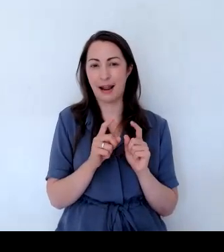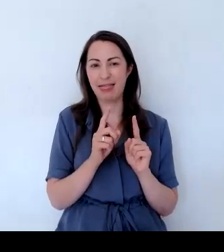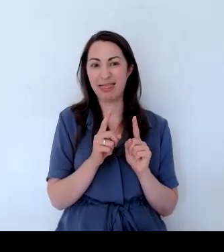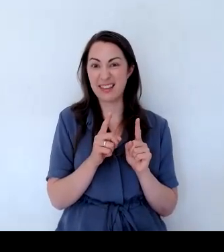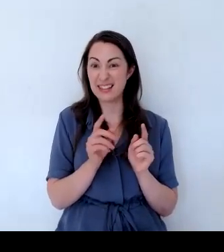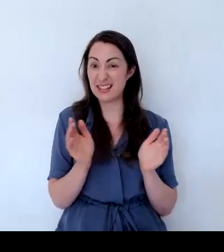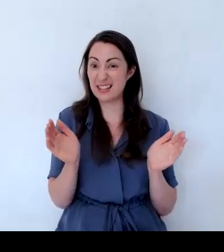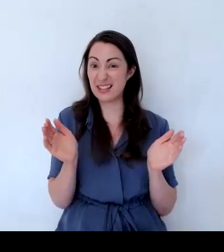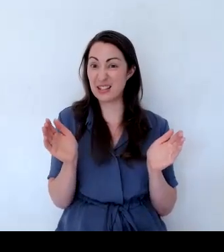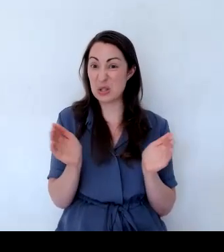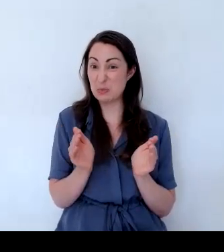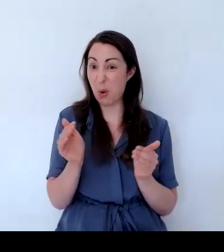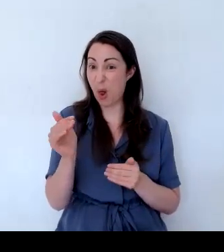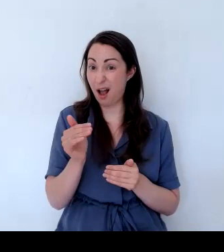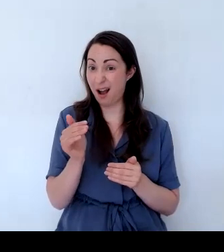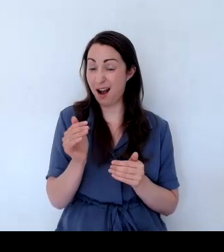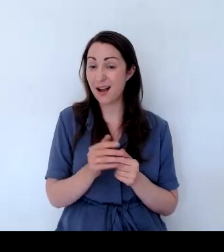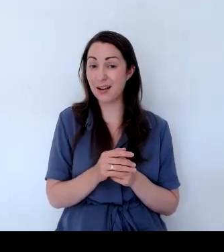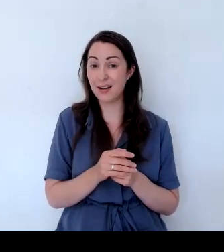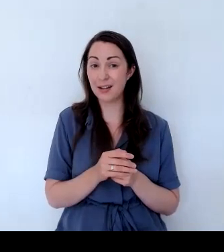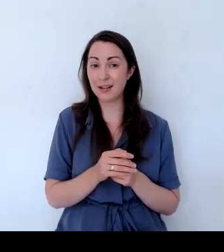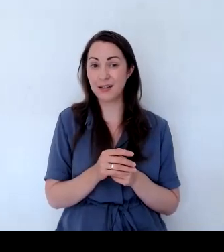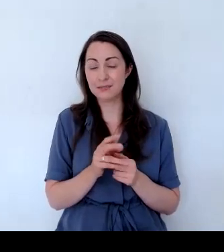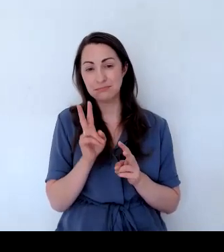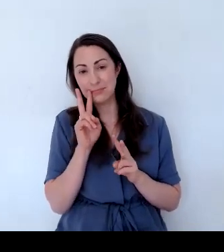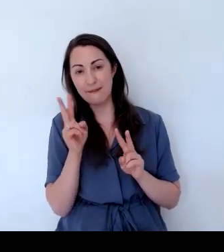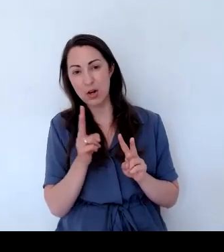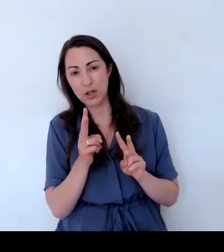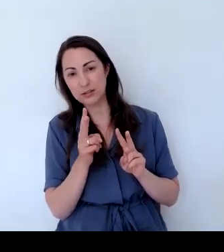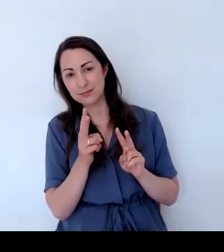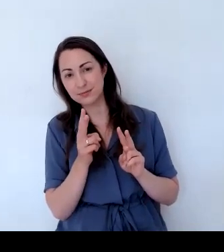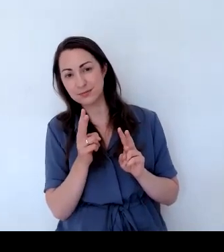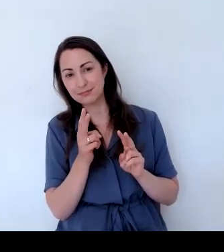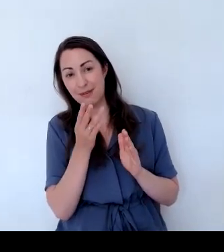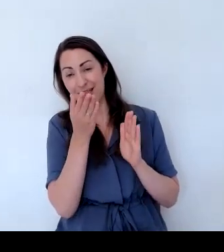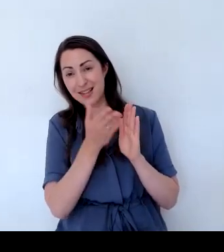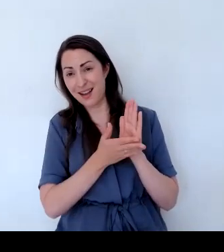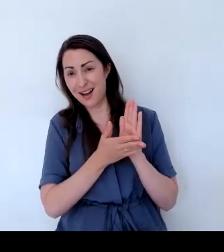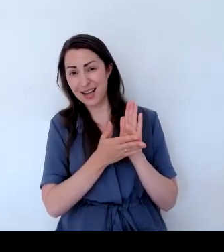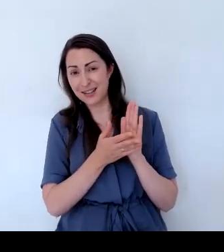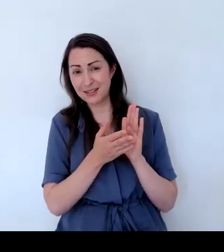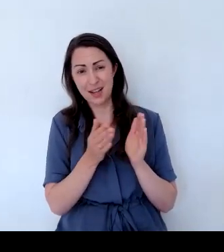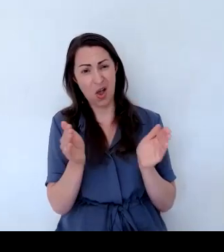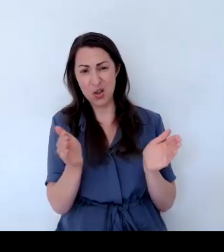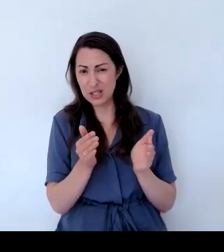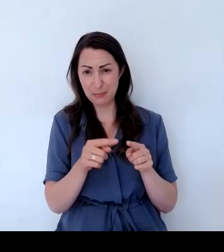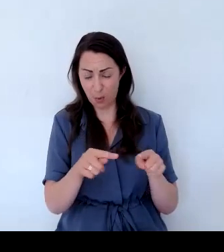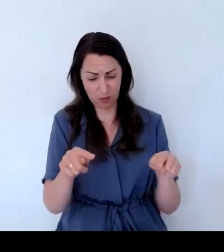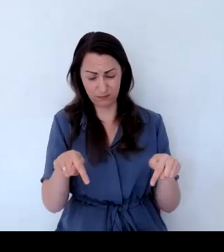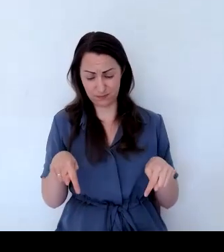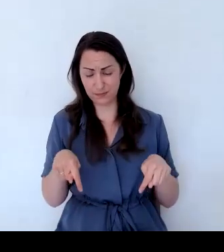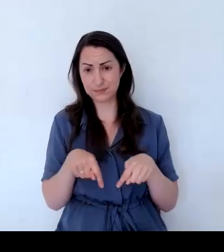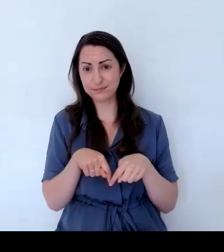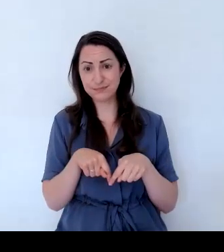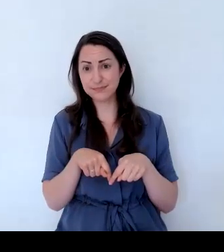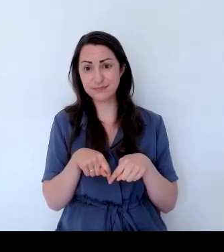space. Again, you can just go to the side kit and have a show people that you've got very little space that you're taking